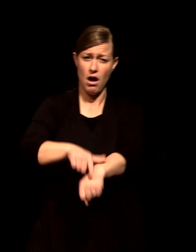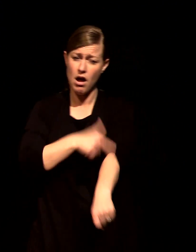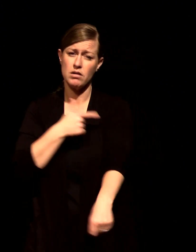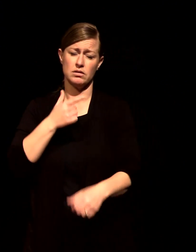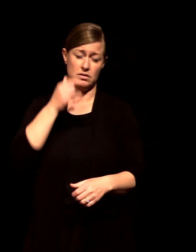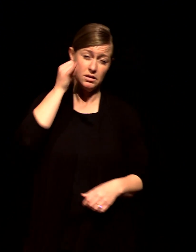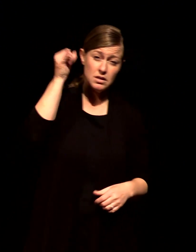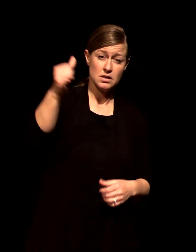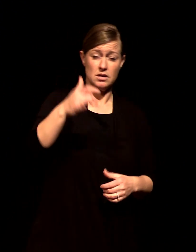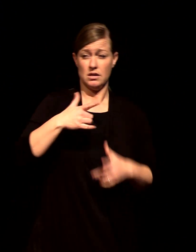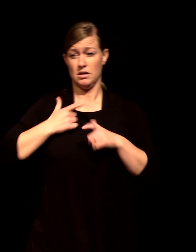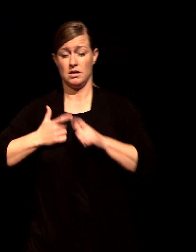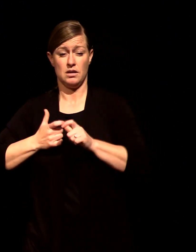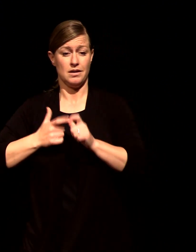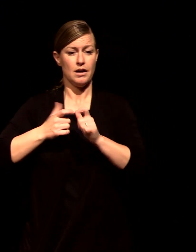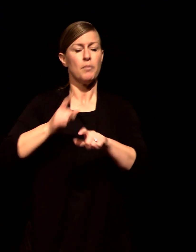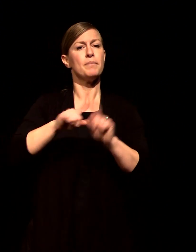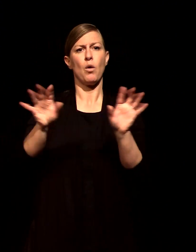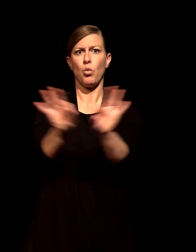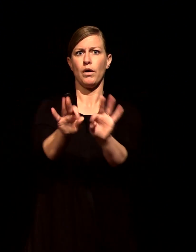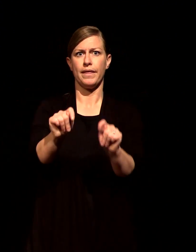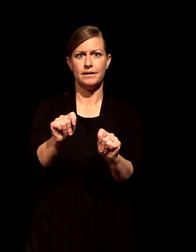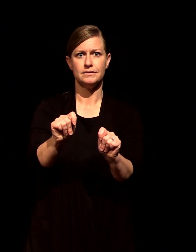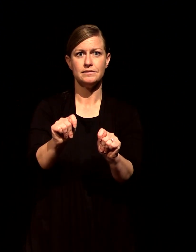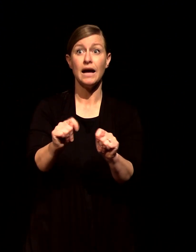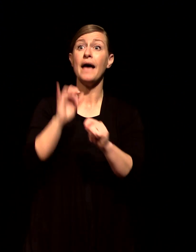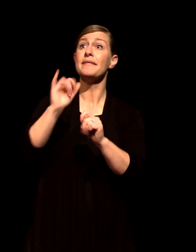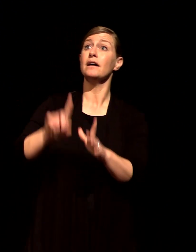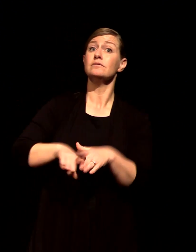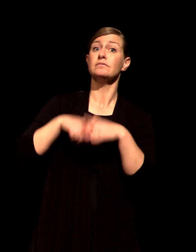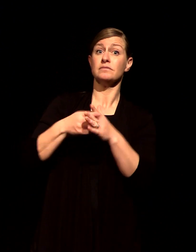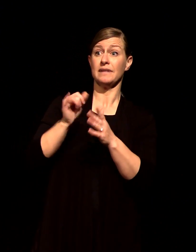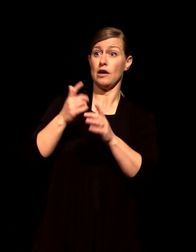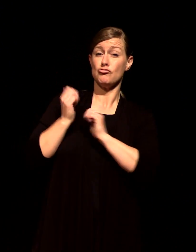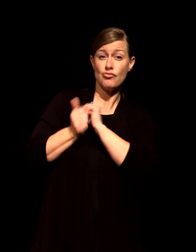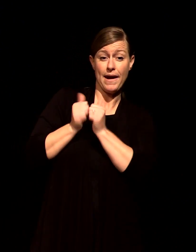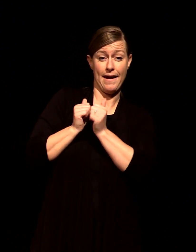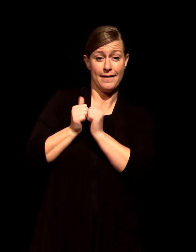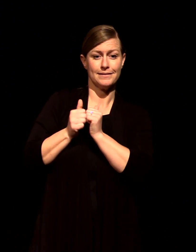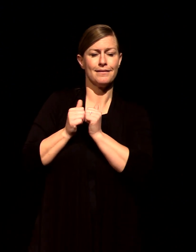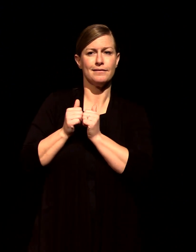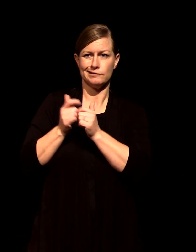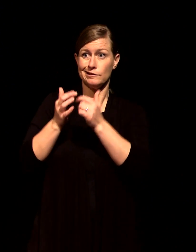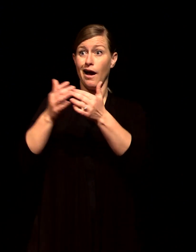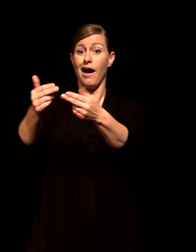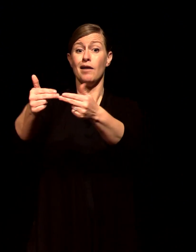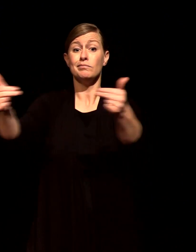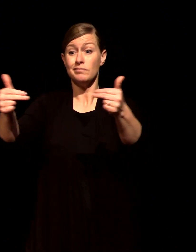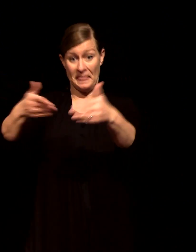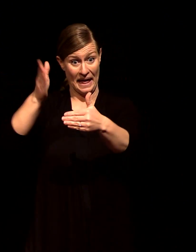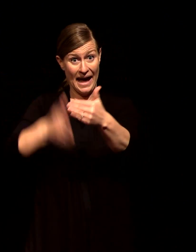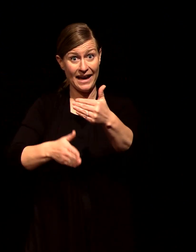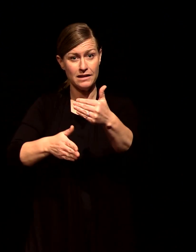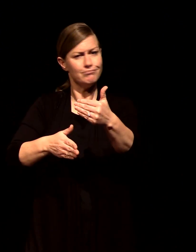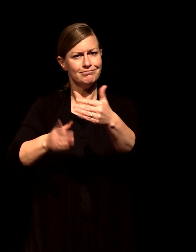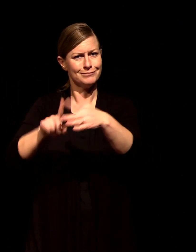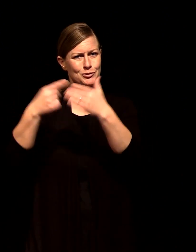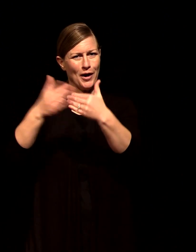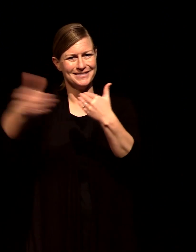beginning of the serious business of joy that we'll get to live for eternity would you pray with